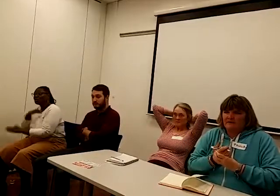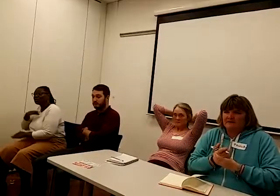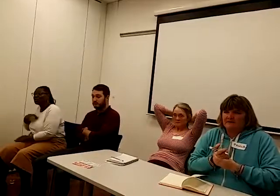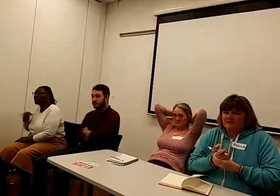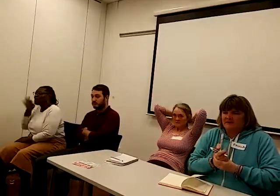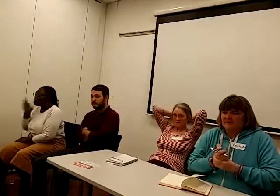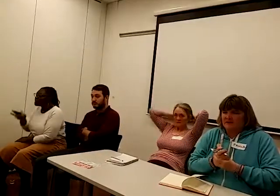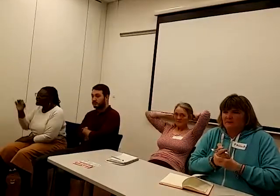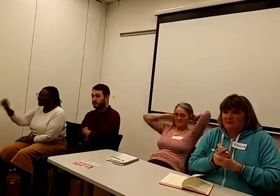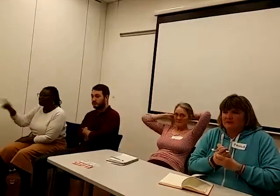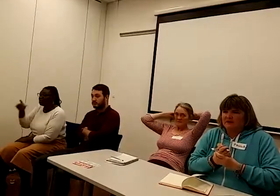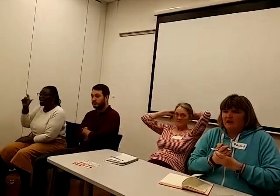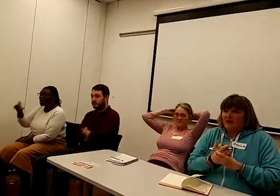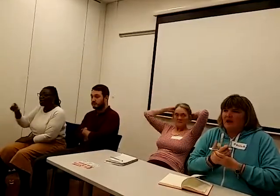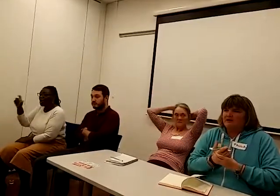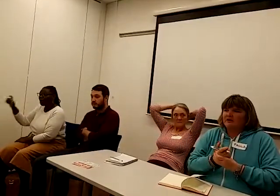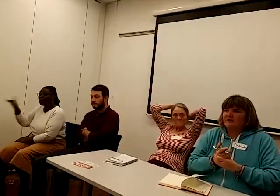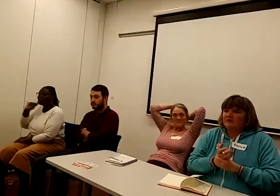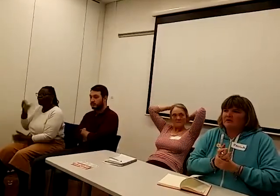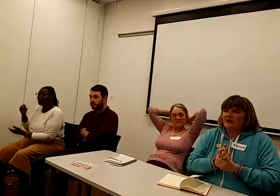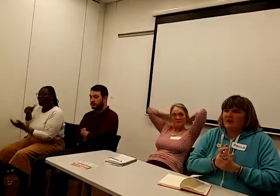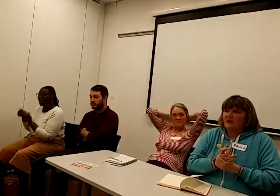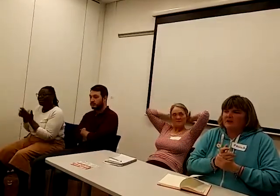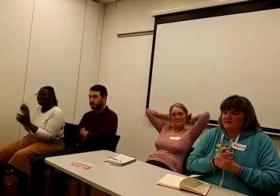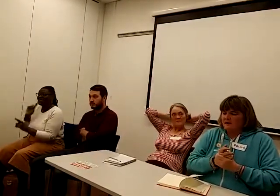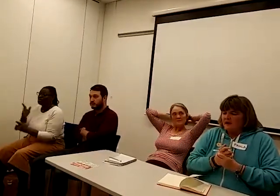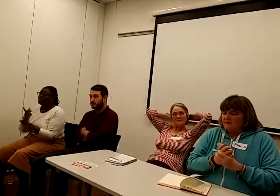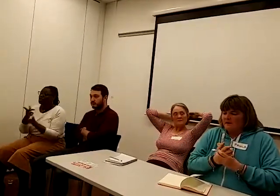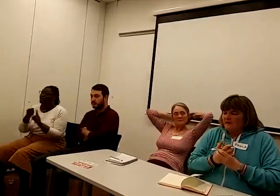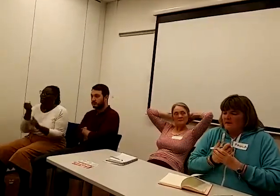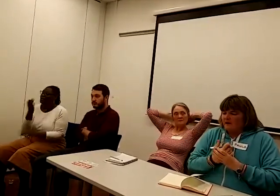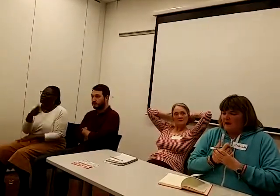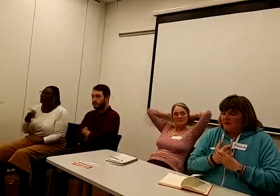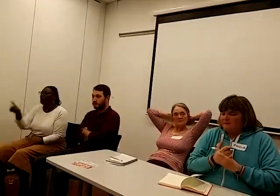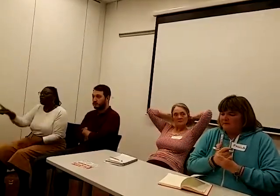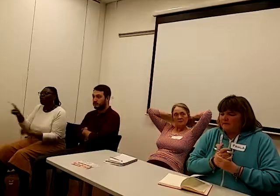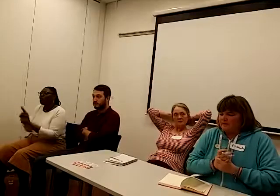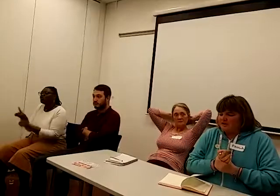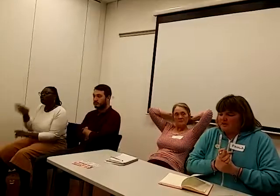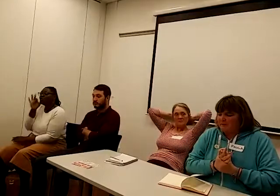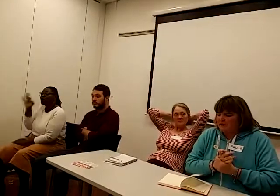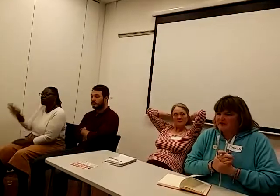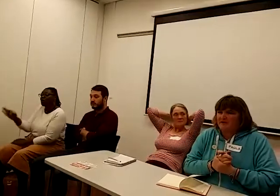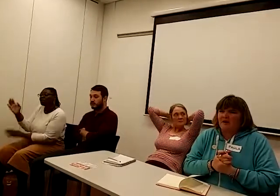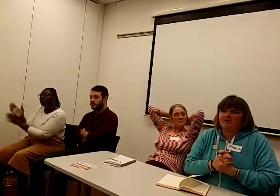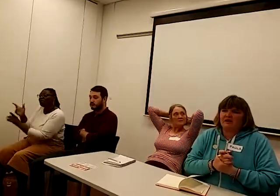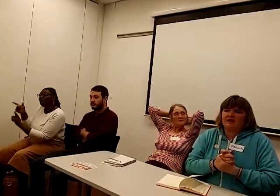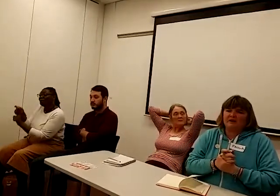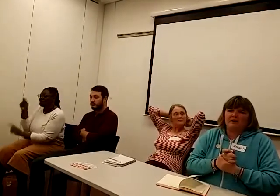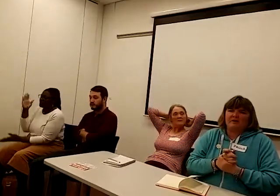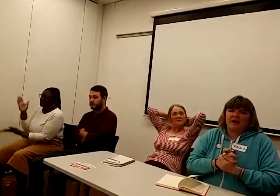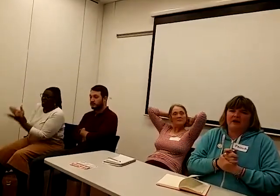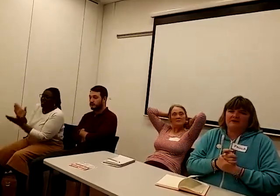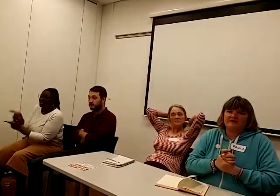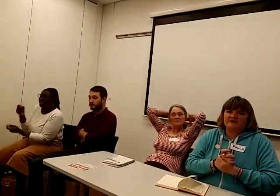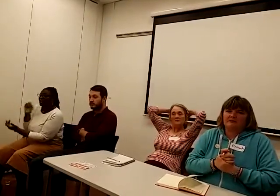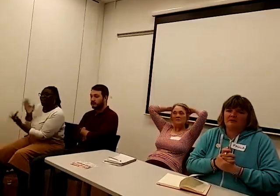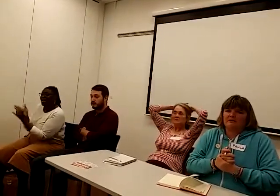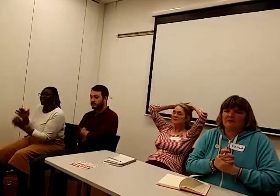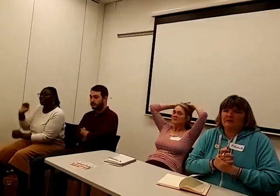of your letters sent to GPs. And you can also ask for GPs to actually give you access to your medical